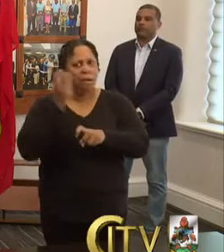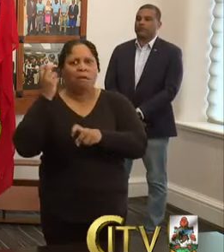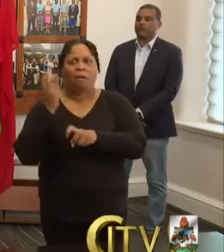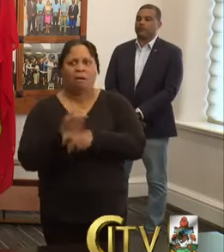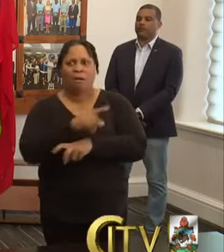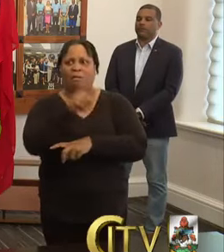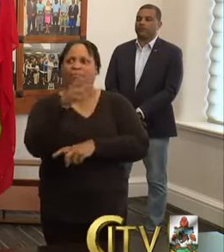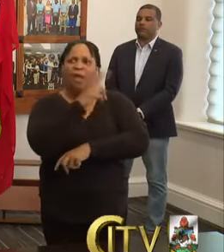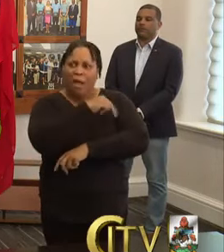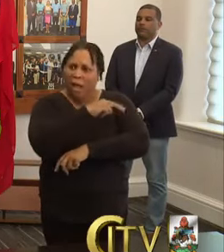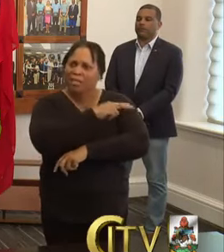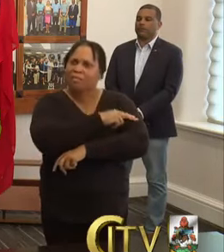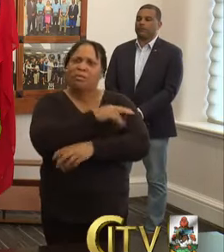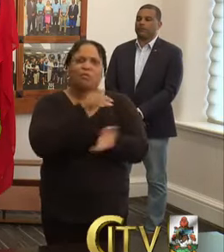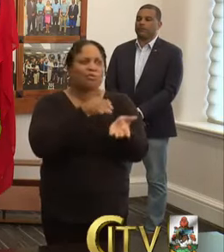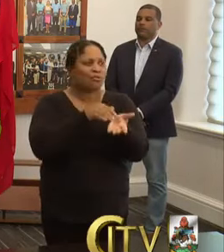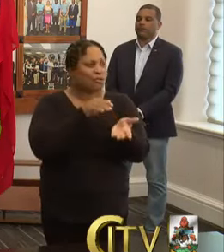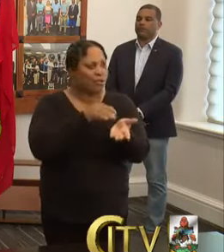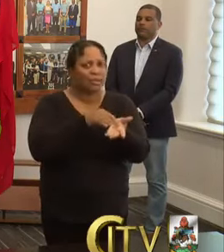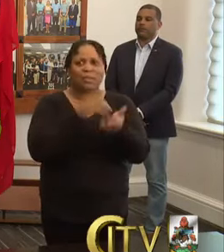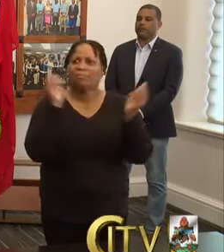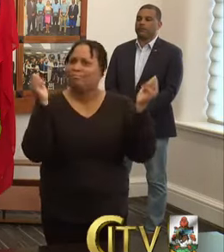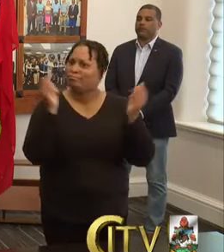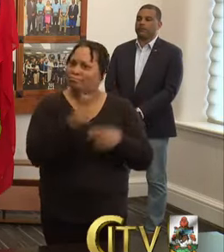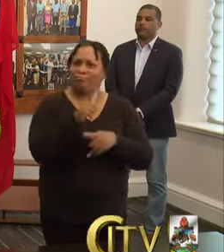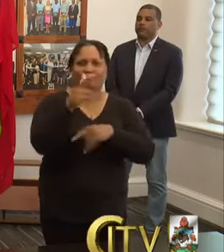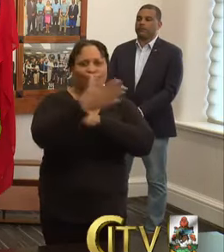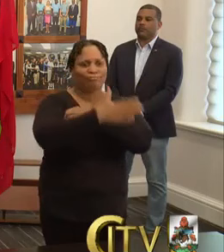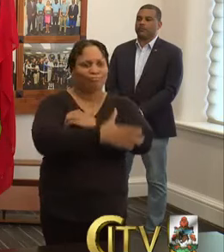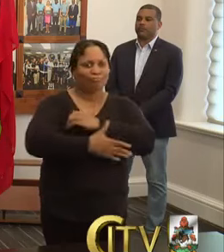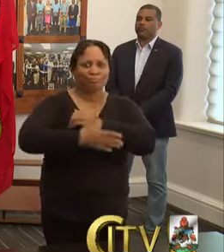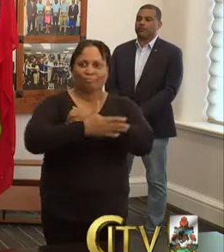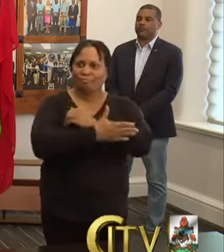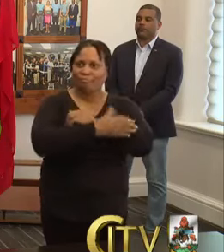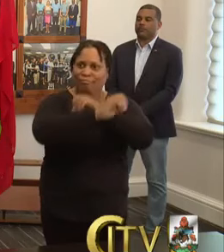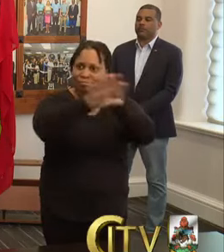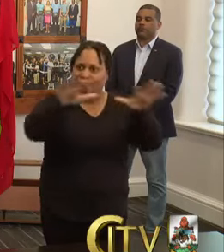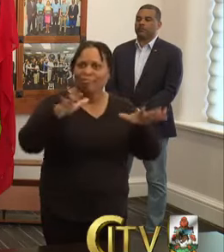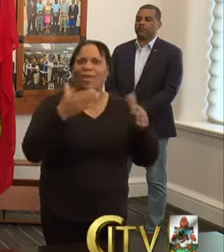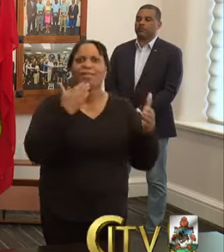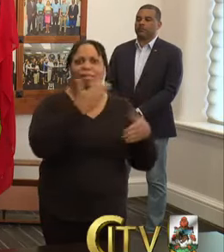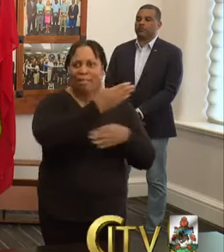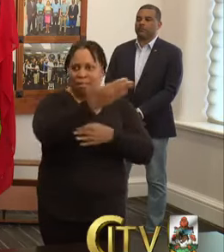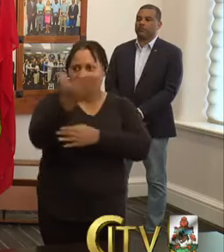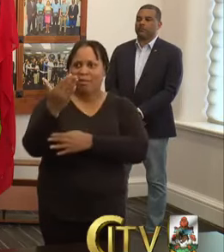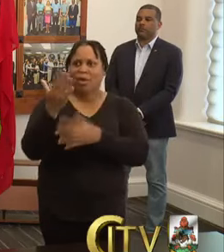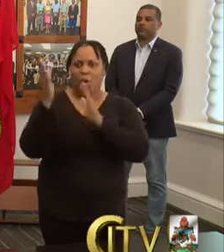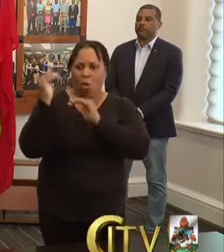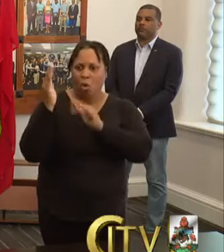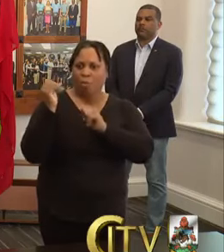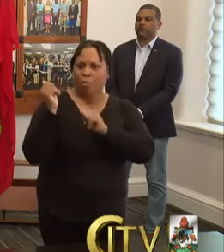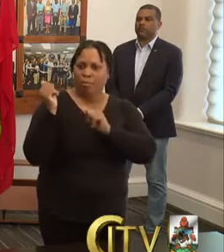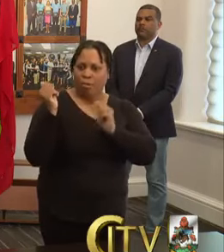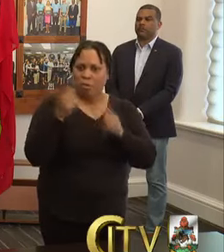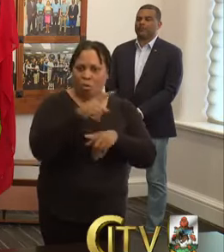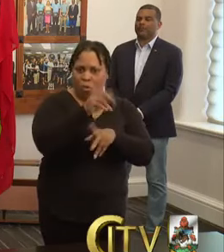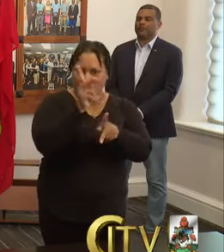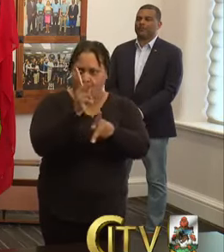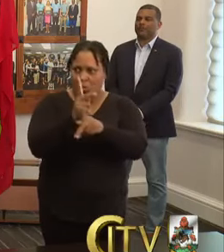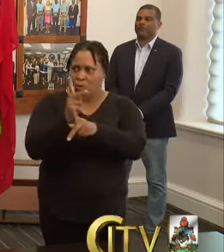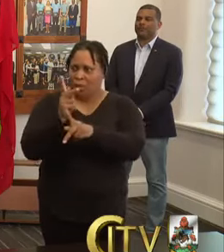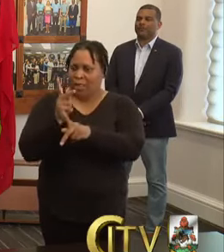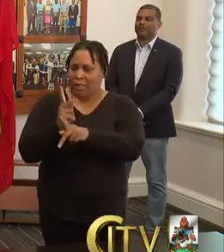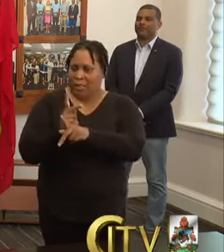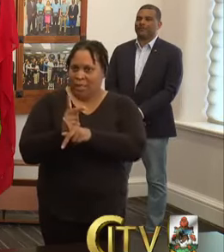those persons, the hospital, the nursing workers, everyone throughout the country. Um, and I hope that all of us will keep, uh, the, will keep